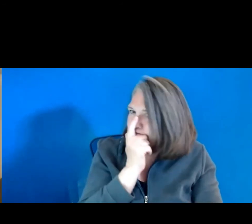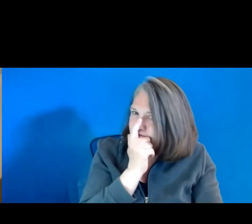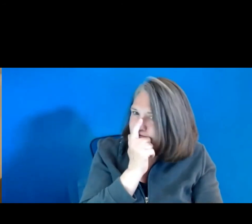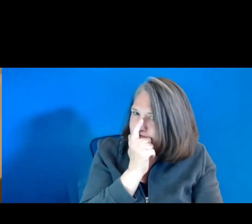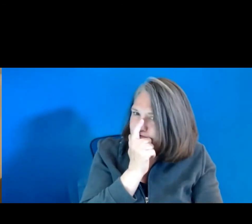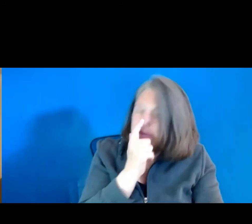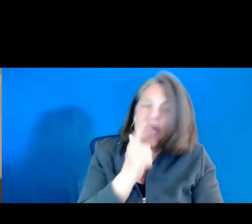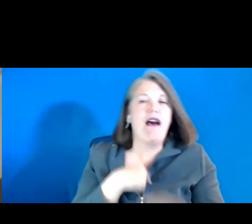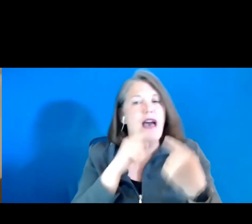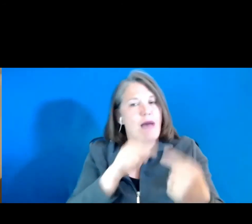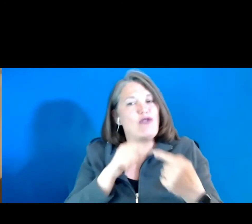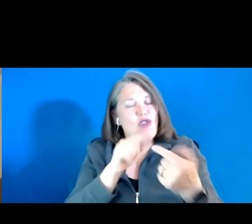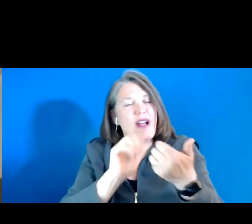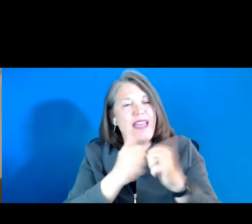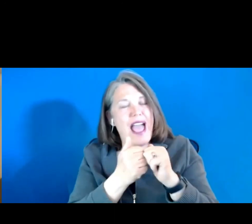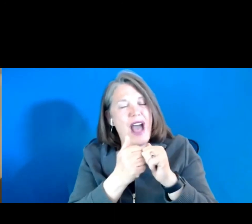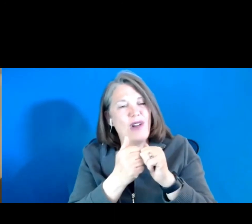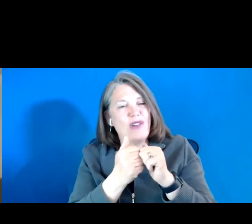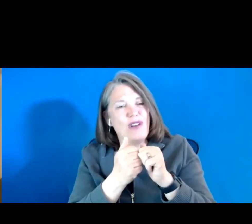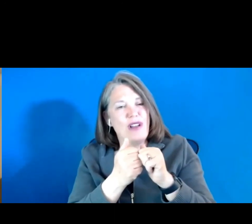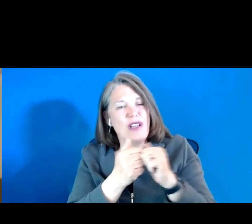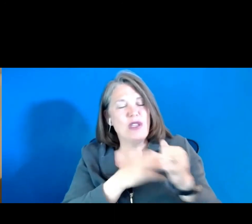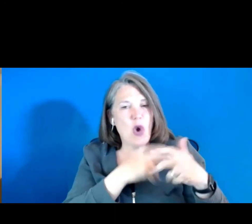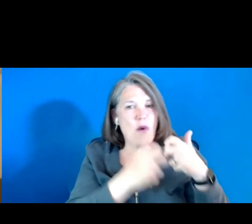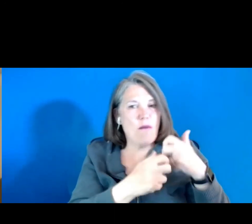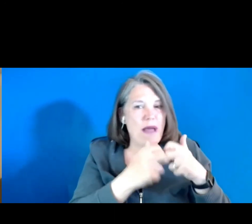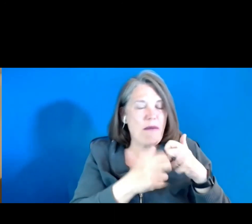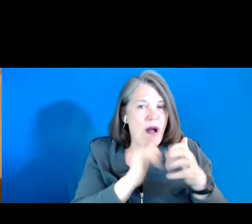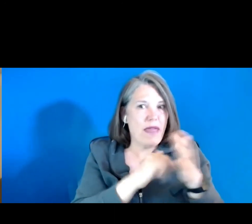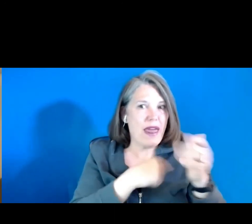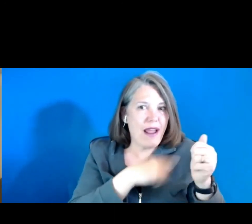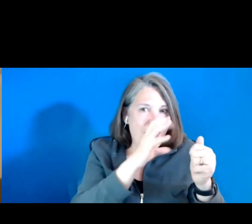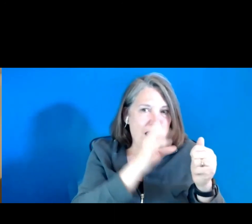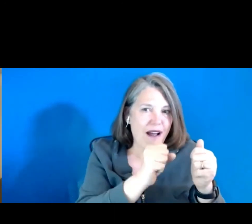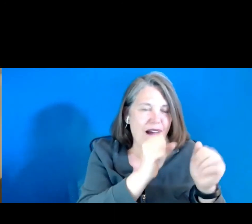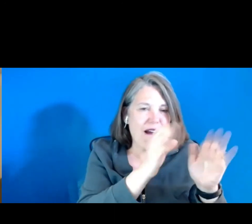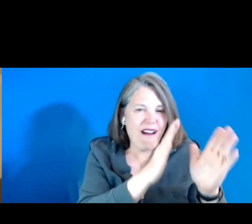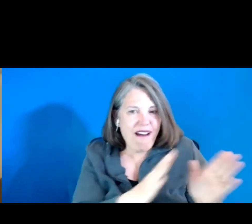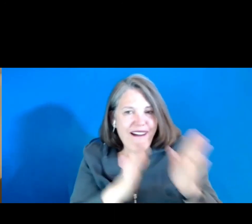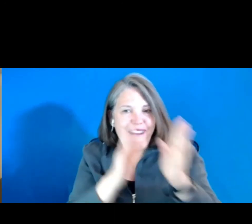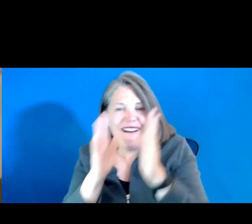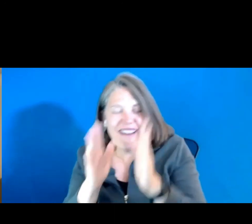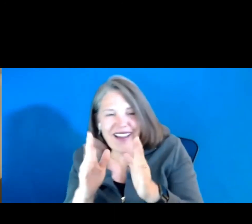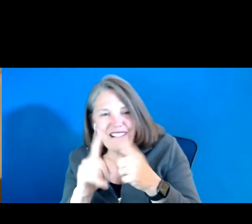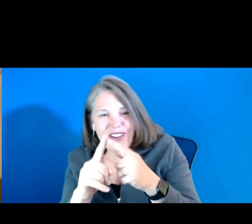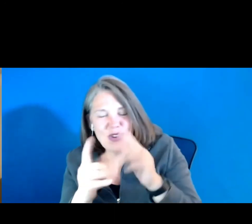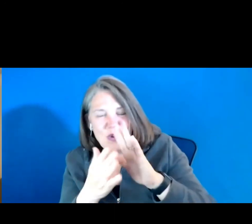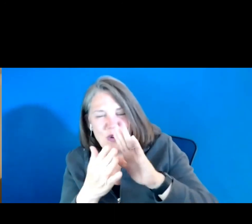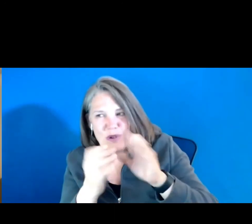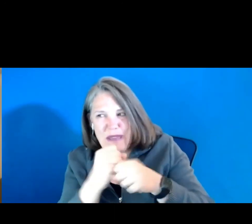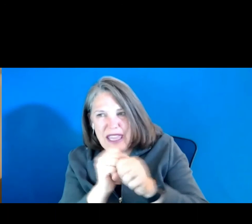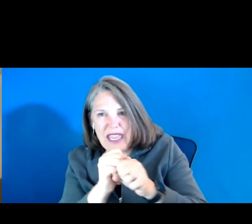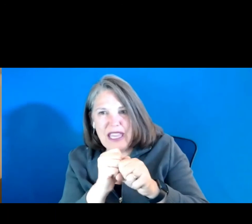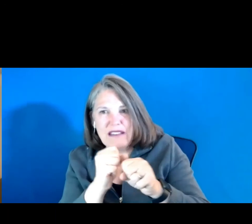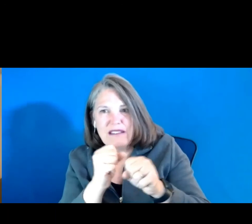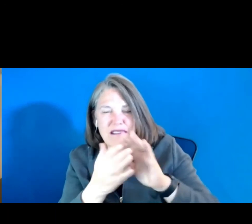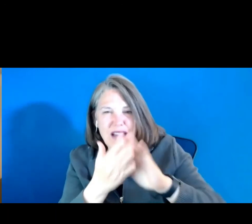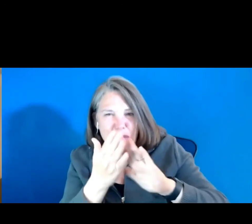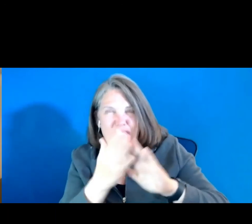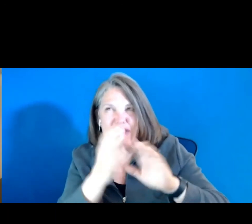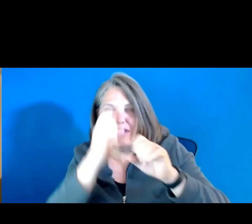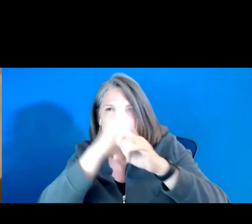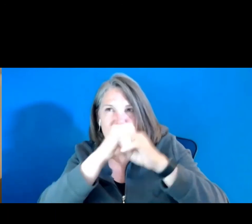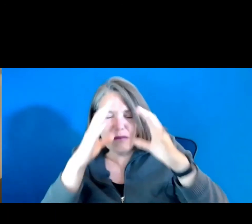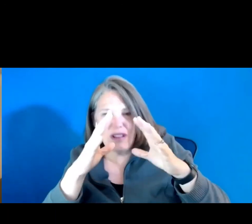with how to take, how to move from my, a problem that interests me into opera operationalizing and conceptualizing a dissertation.